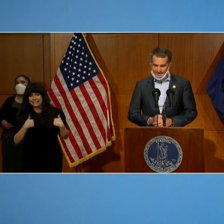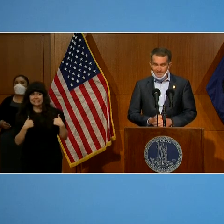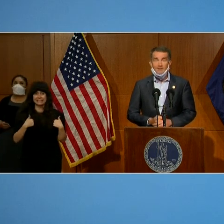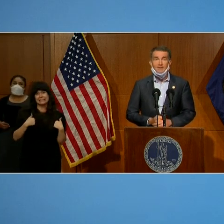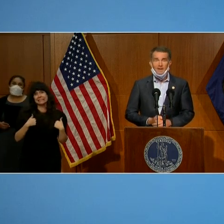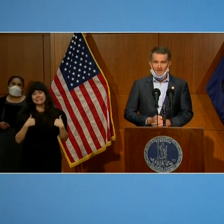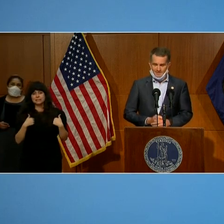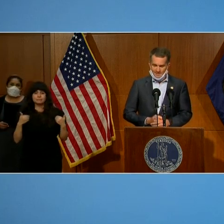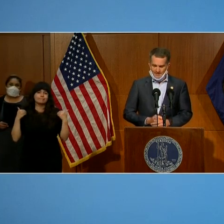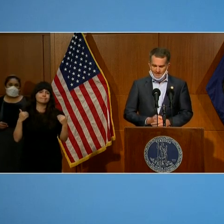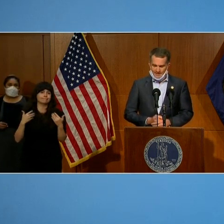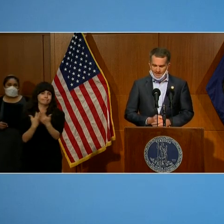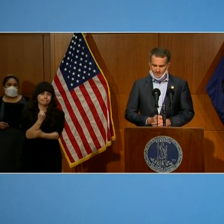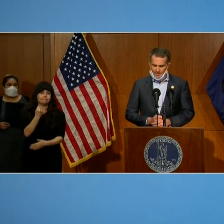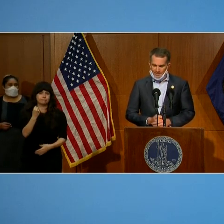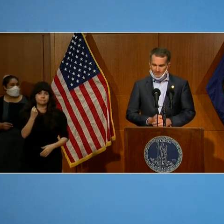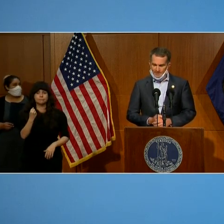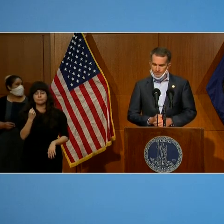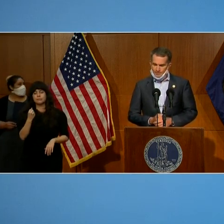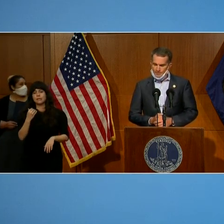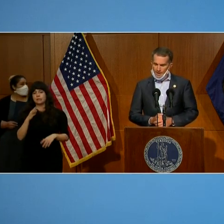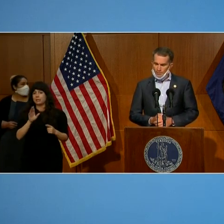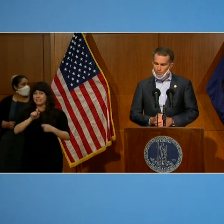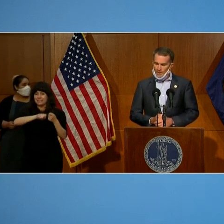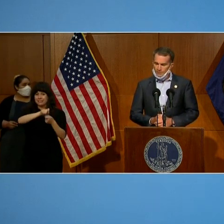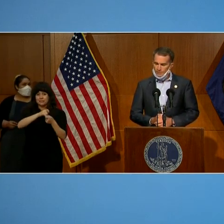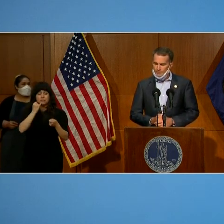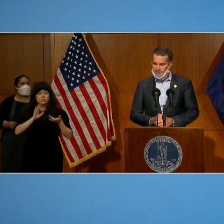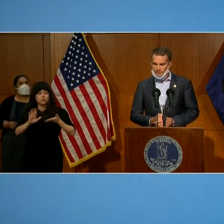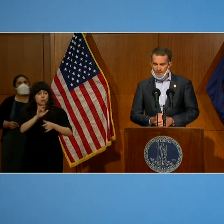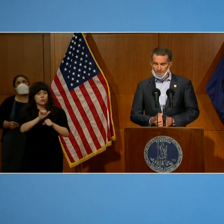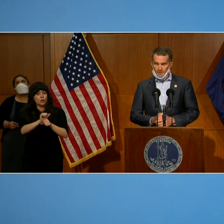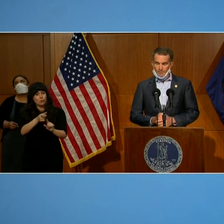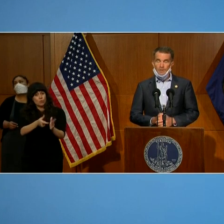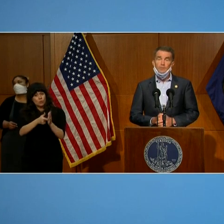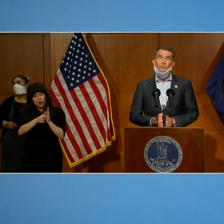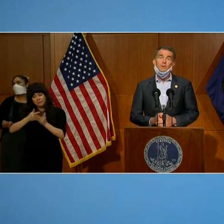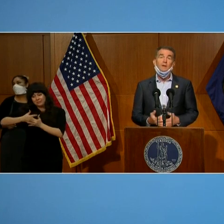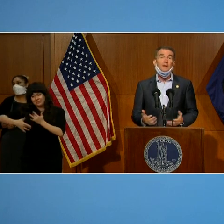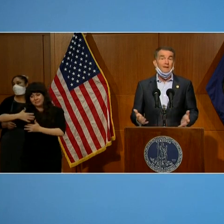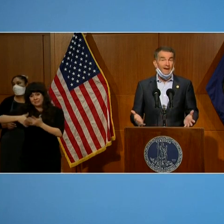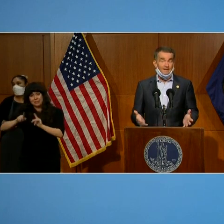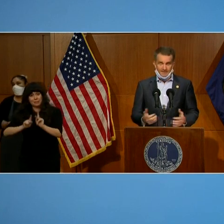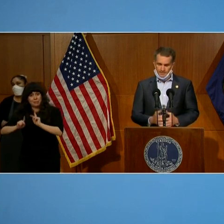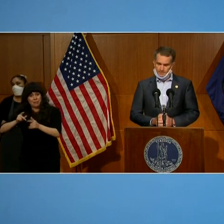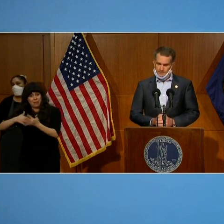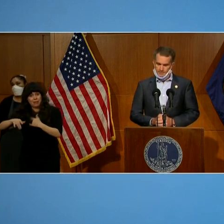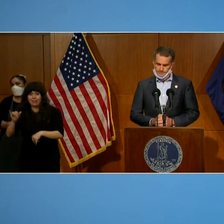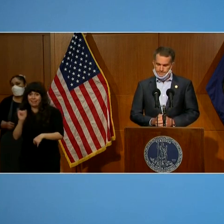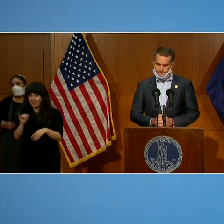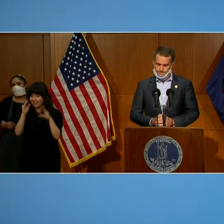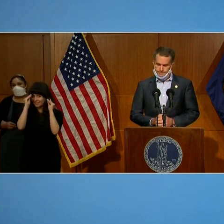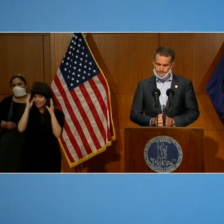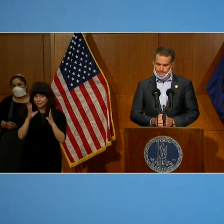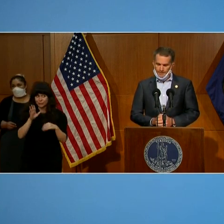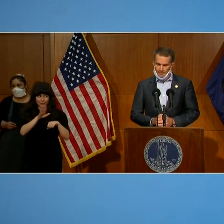please get a test. Especially if your job requires you to be around other people like teachers.